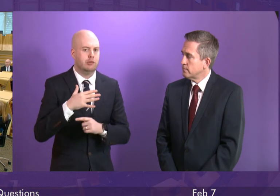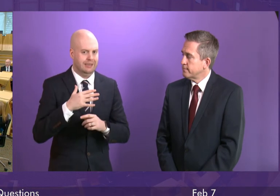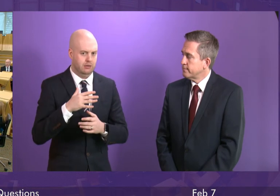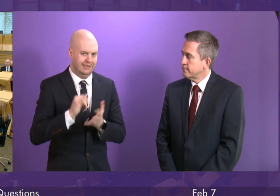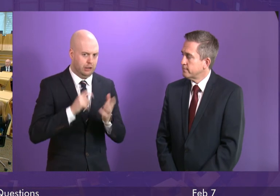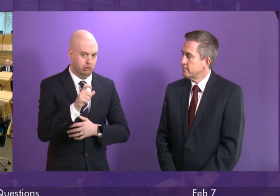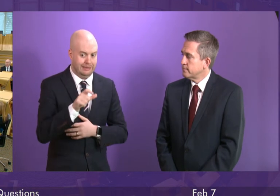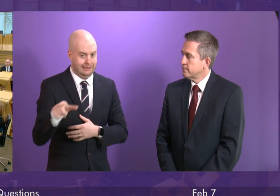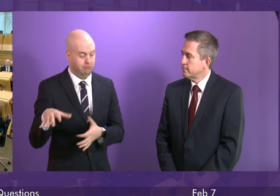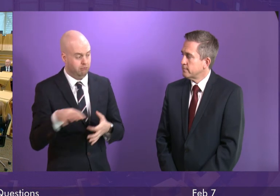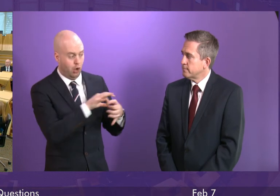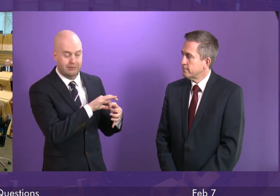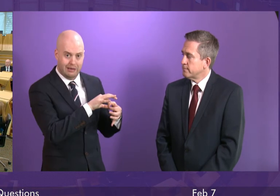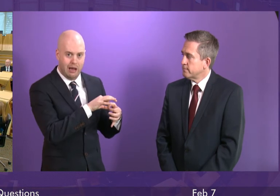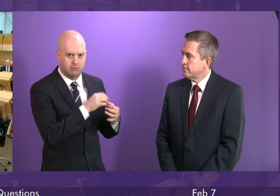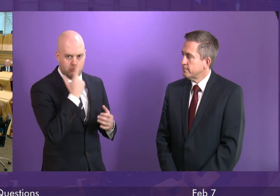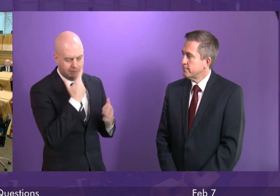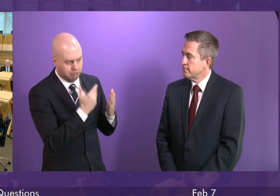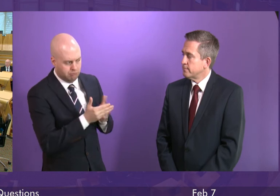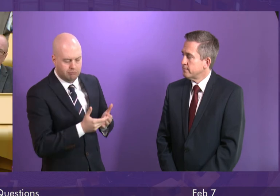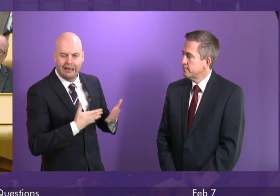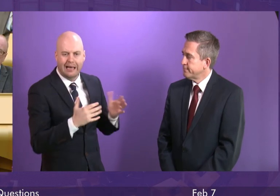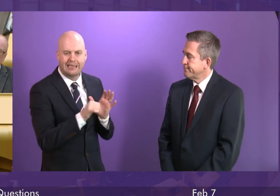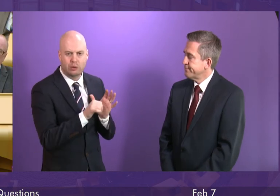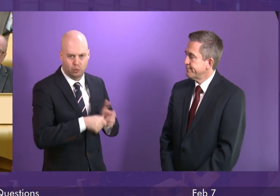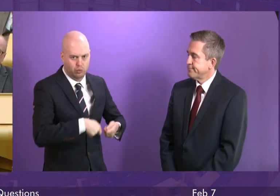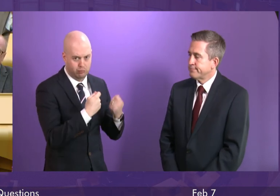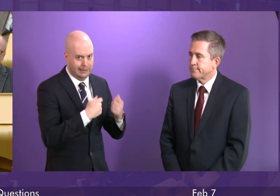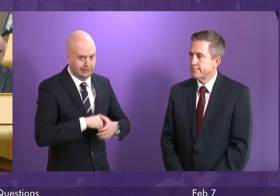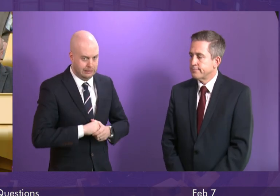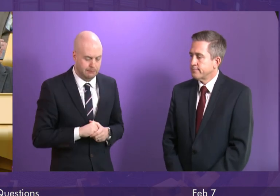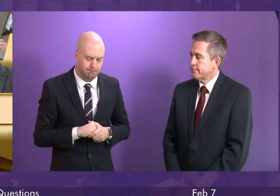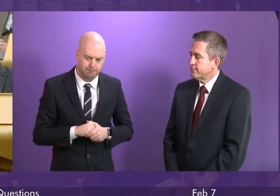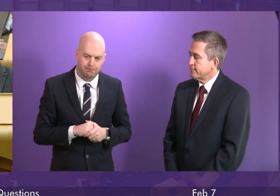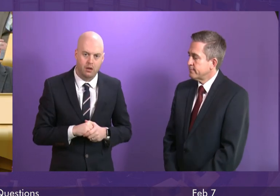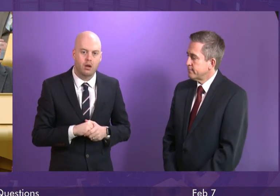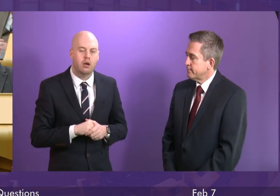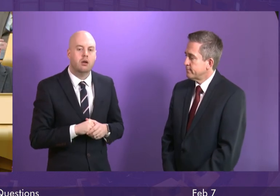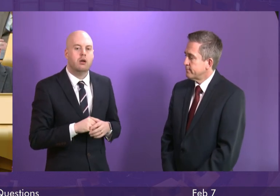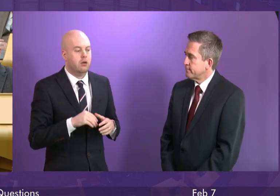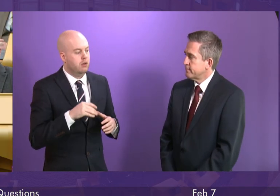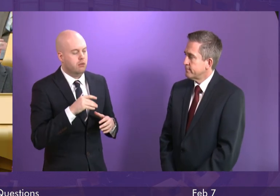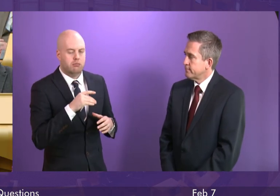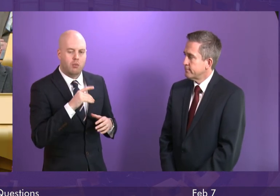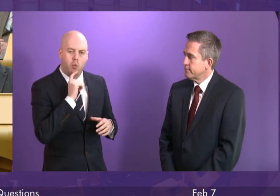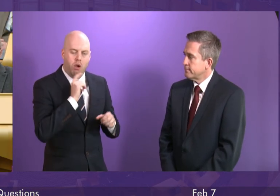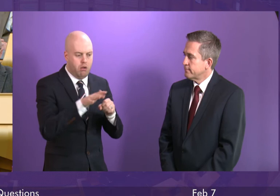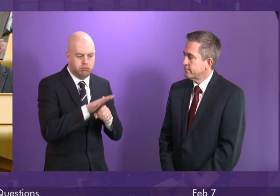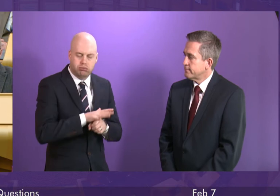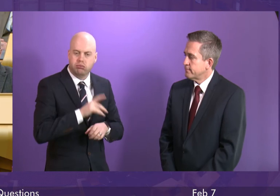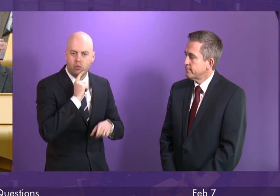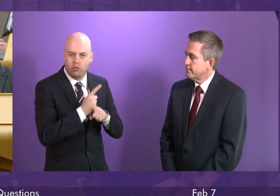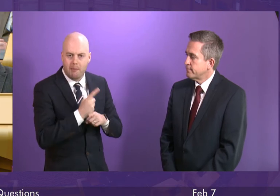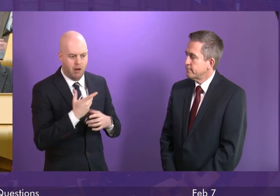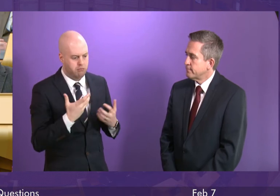address any particular issues that are raised in relation to the approach to designation. Because it is